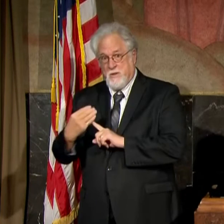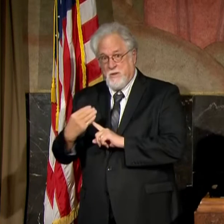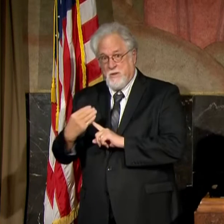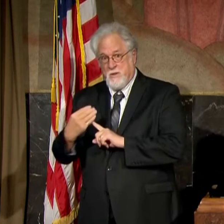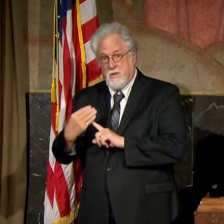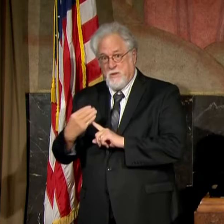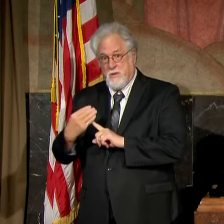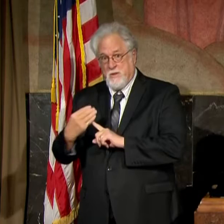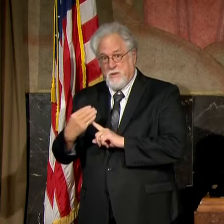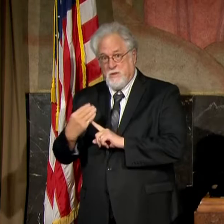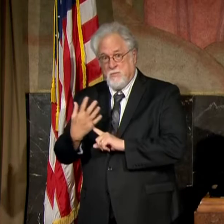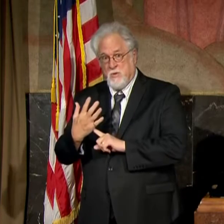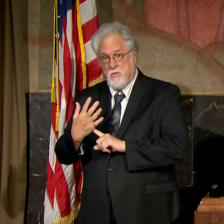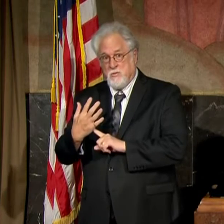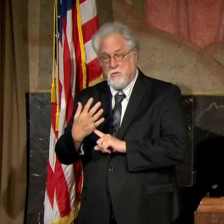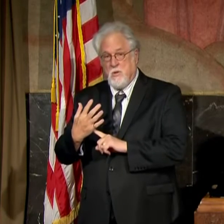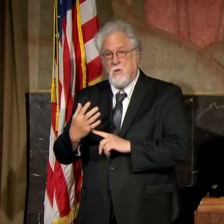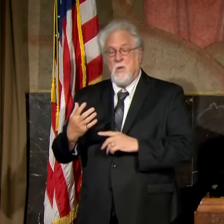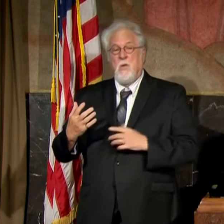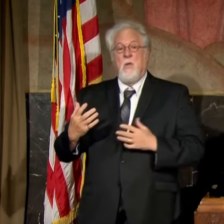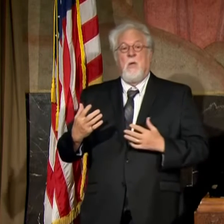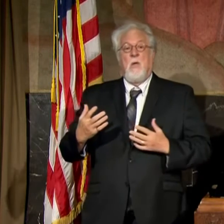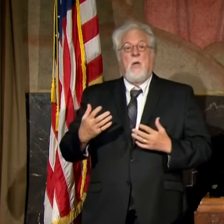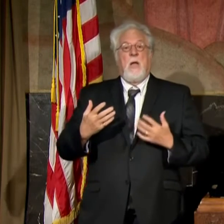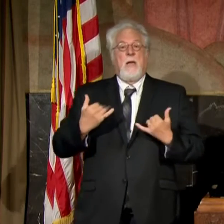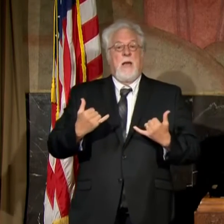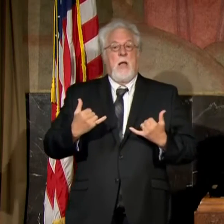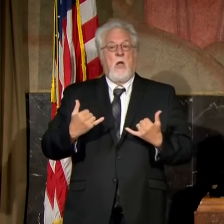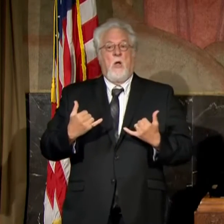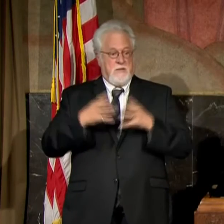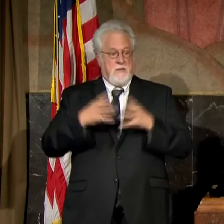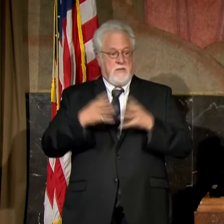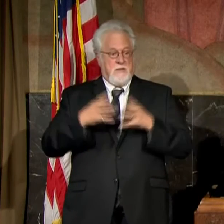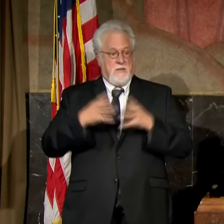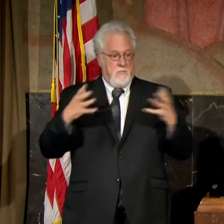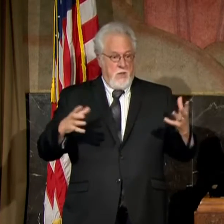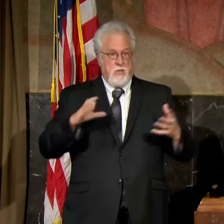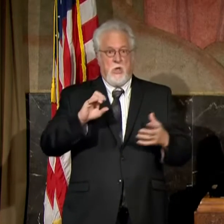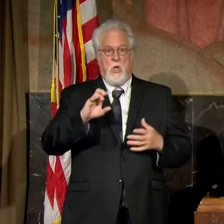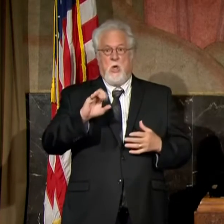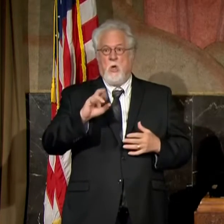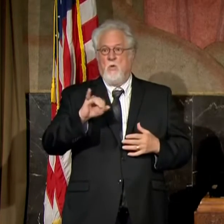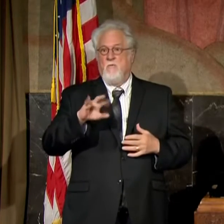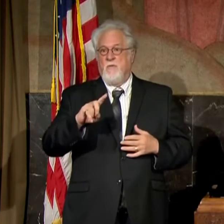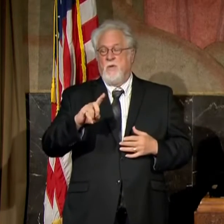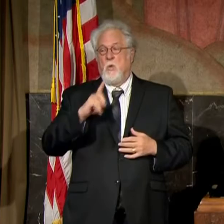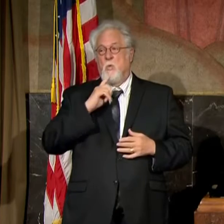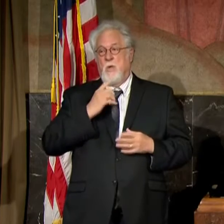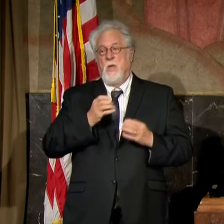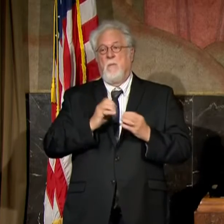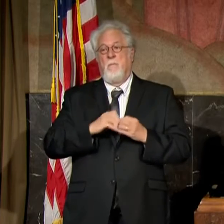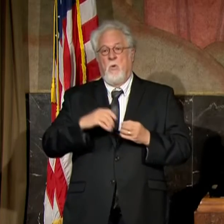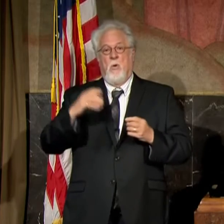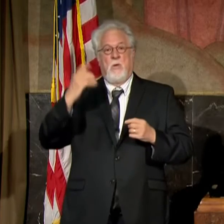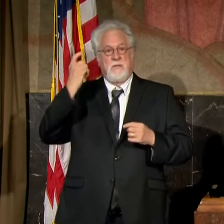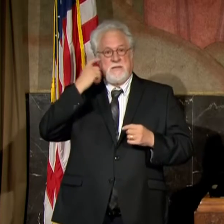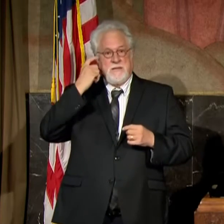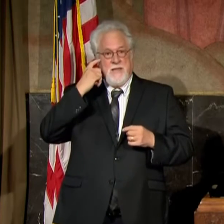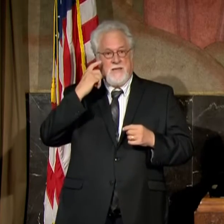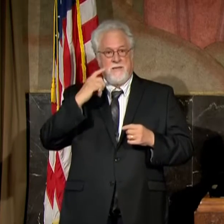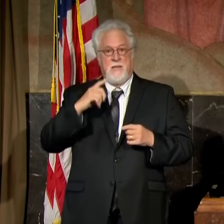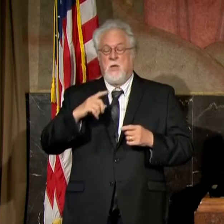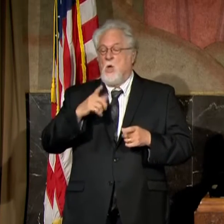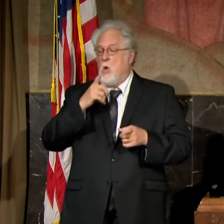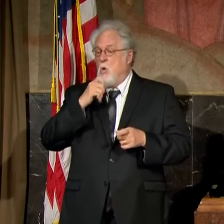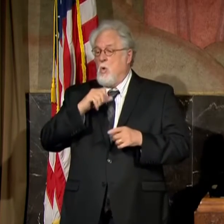now with as much COVID as we have, it makes way more sense rather than trying to find out